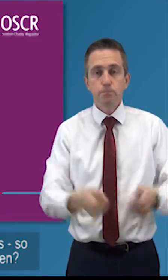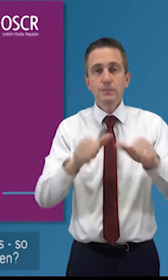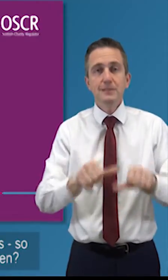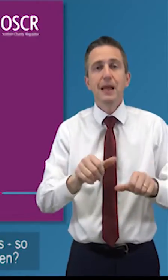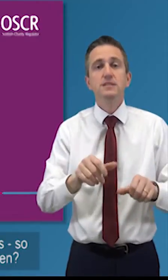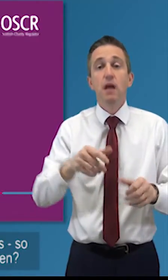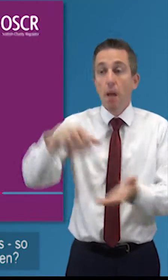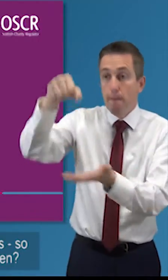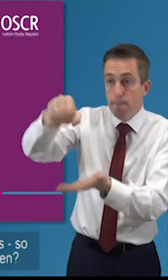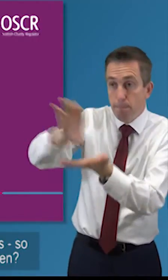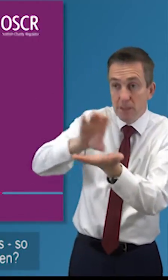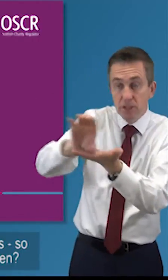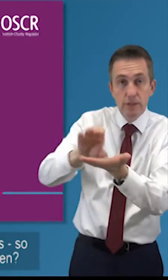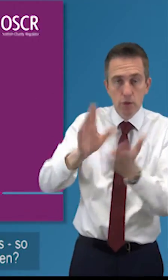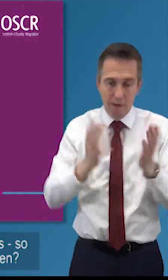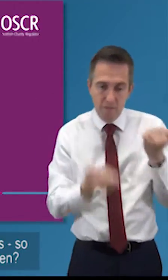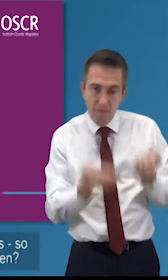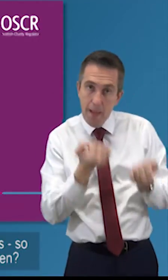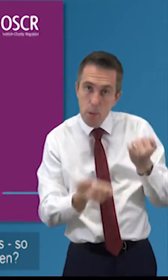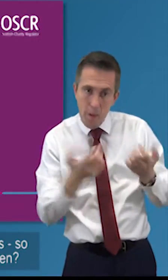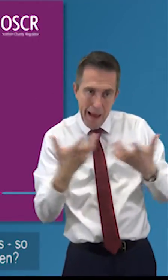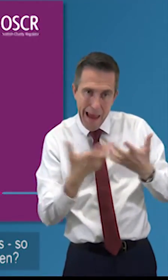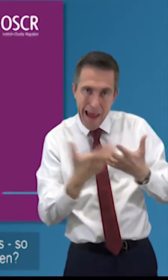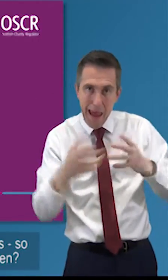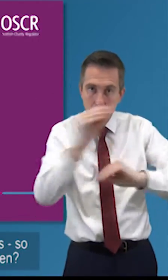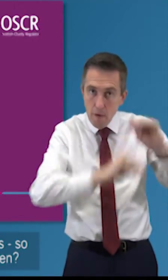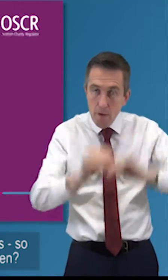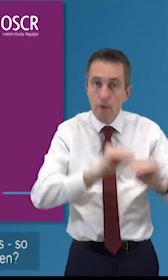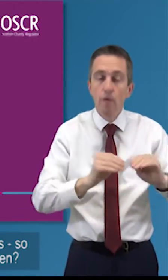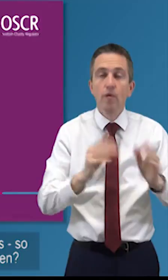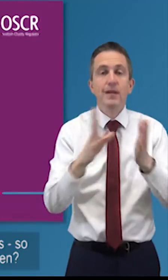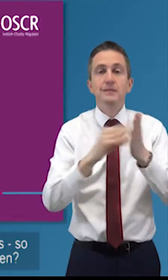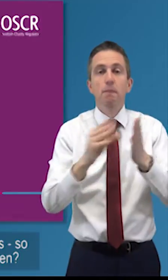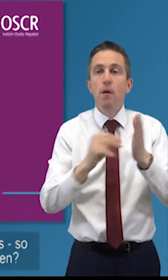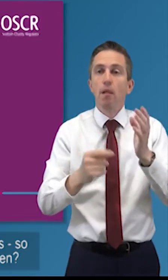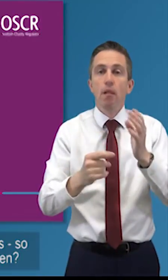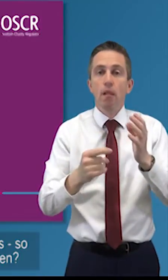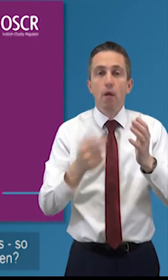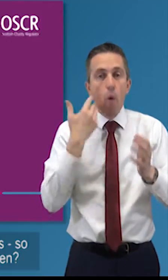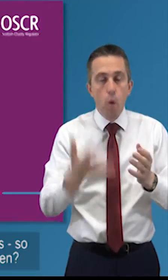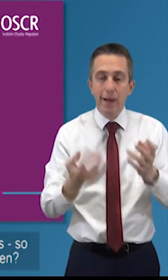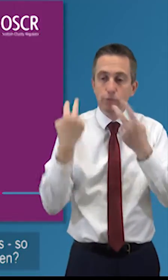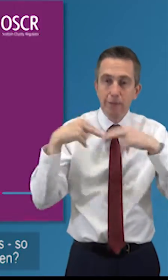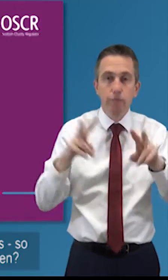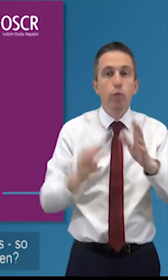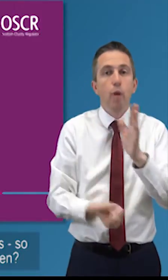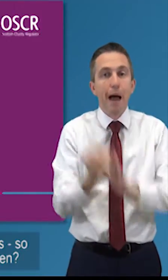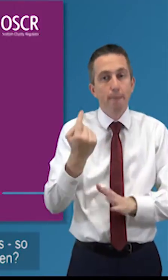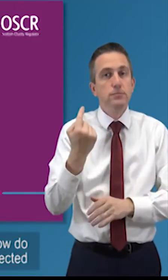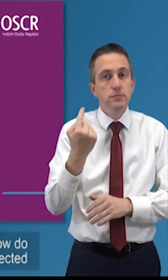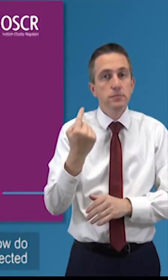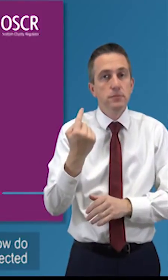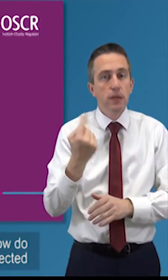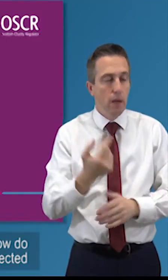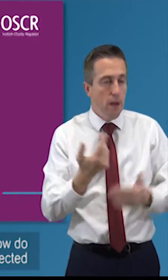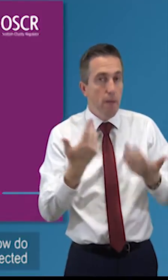evaluating performance against plans and budgets so you decide to do something that you decided to do something last year did it happen if